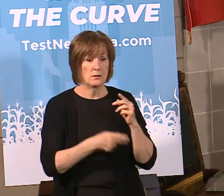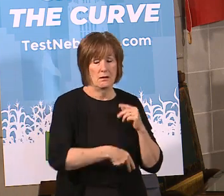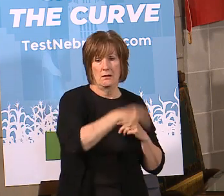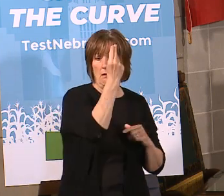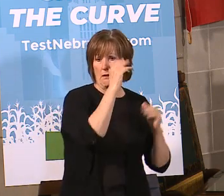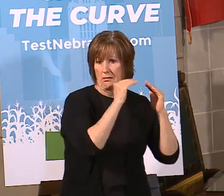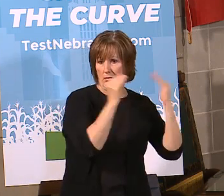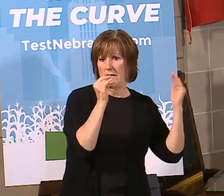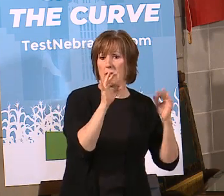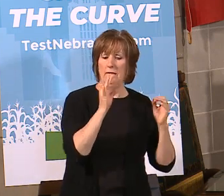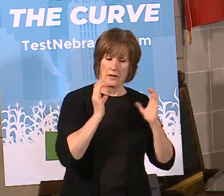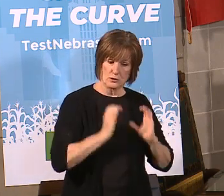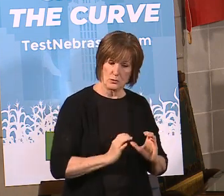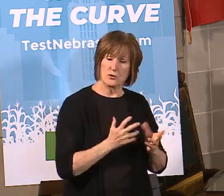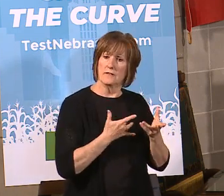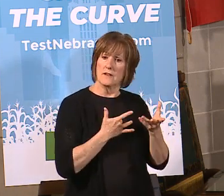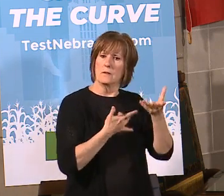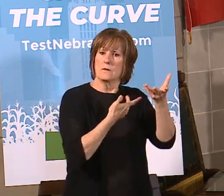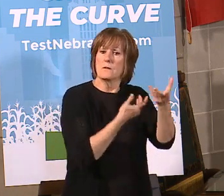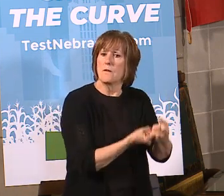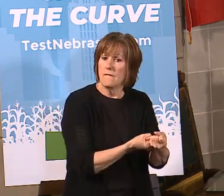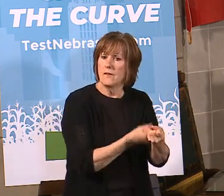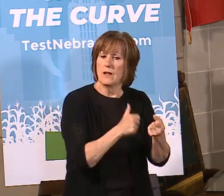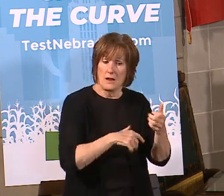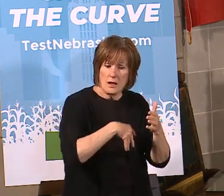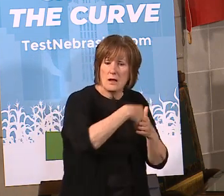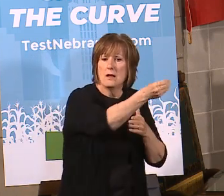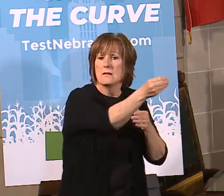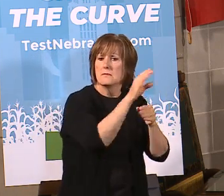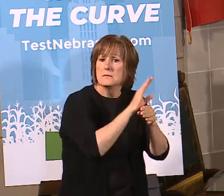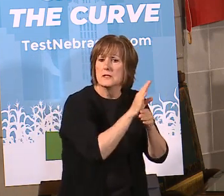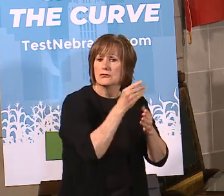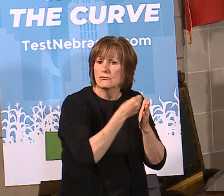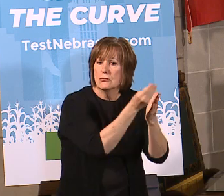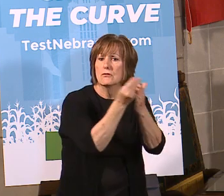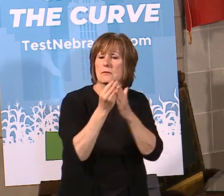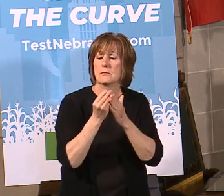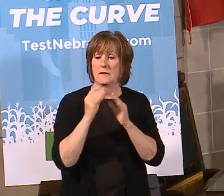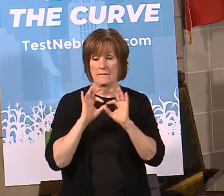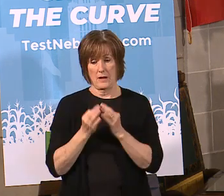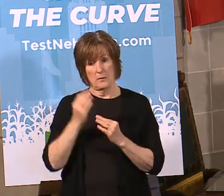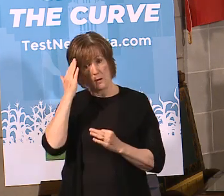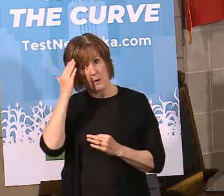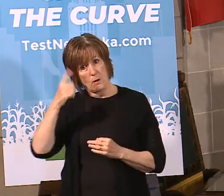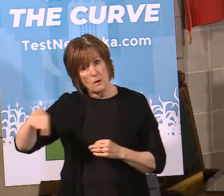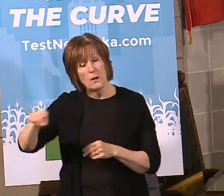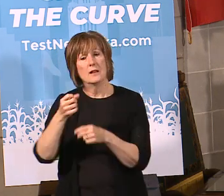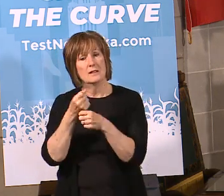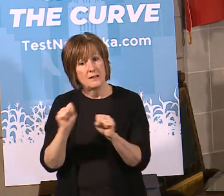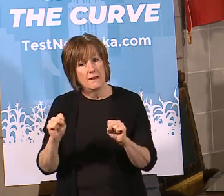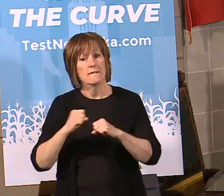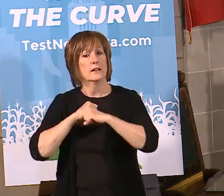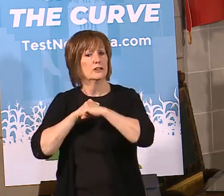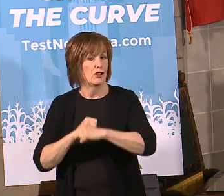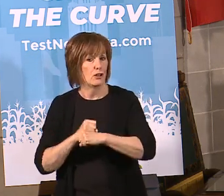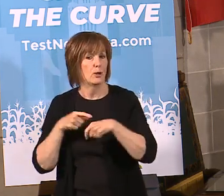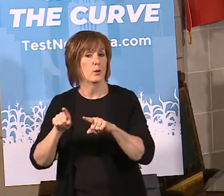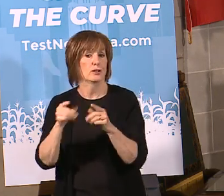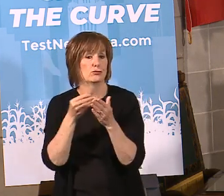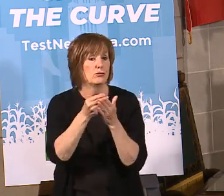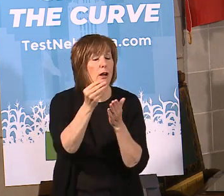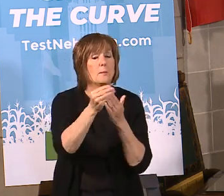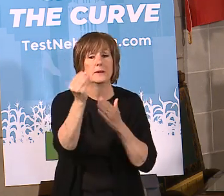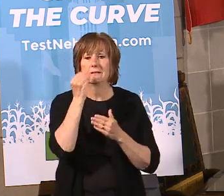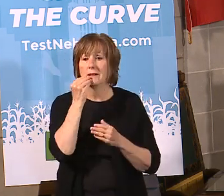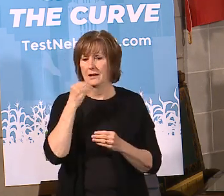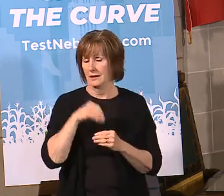highest level of consumer confidence confidence. We want families to know that they'll be safe and secure when shopping and